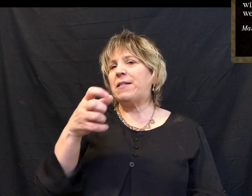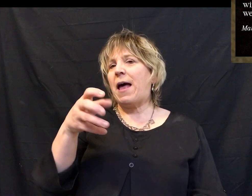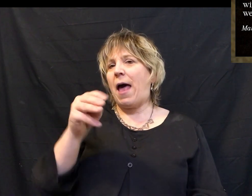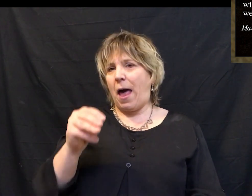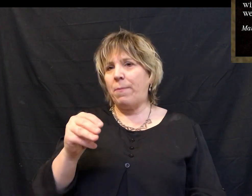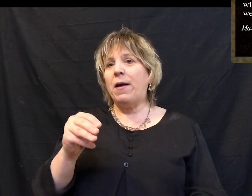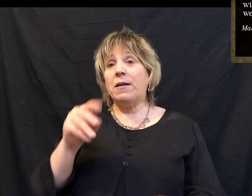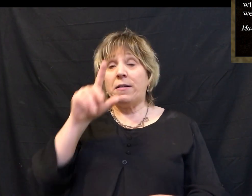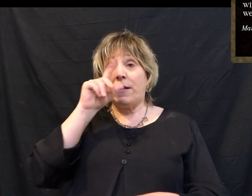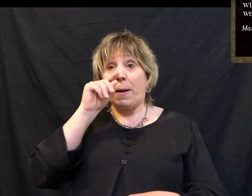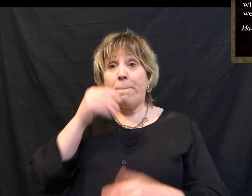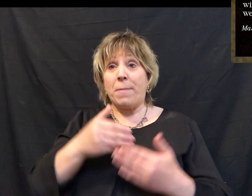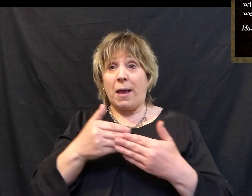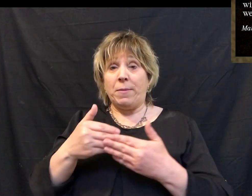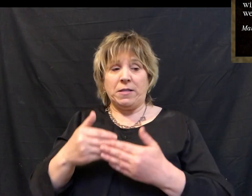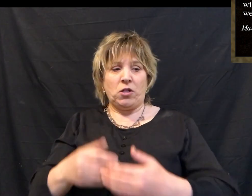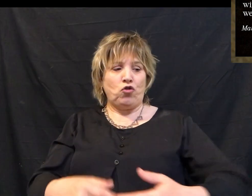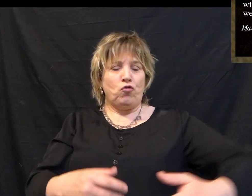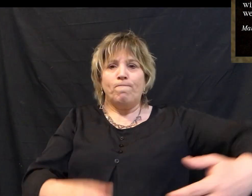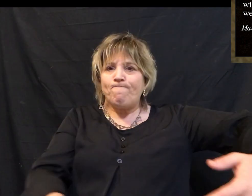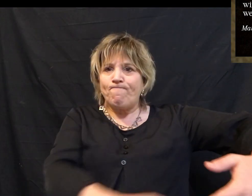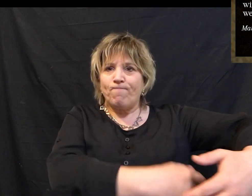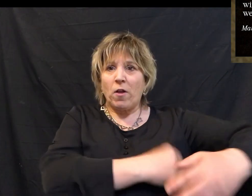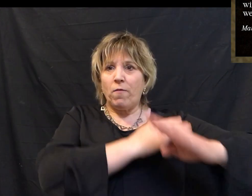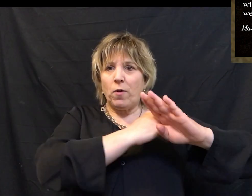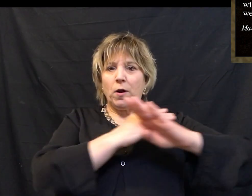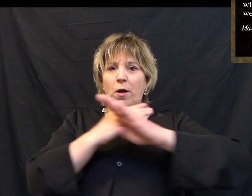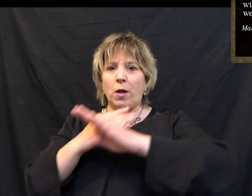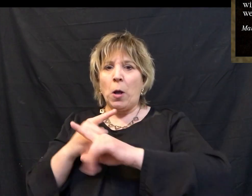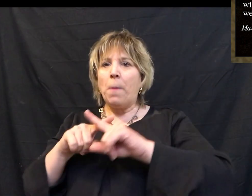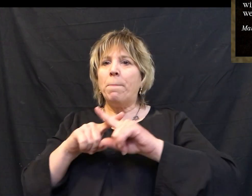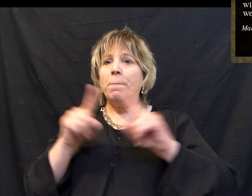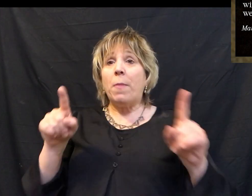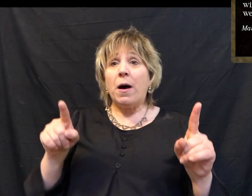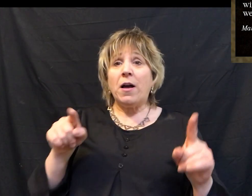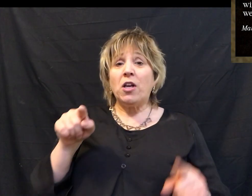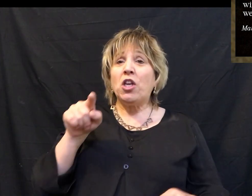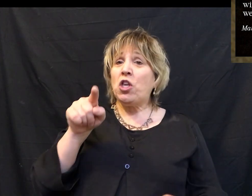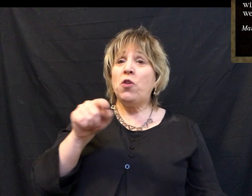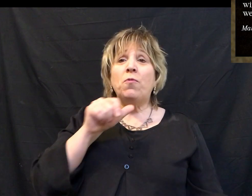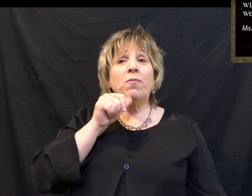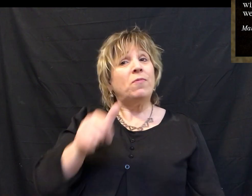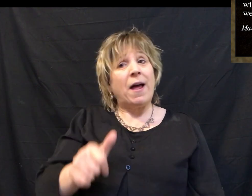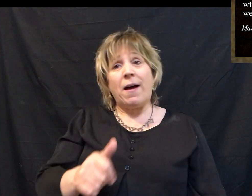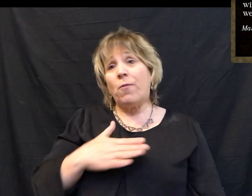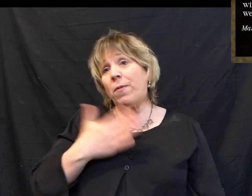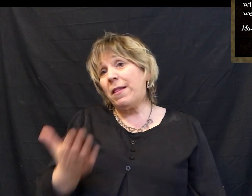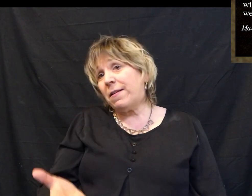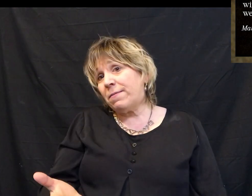hen gathers her chicks under her wings, but you were not willing.